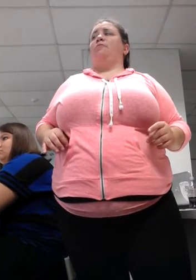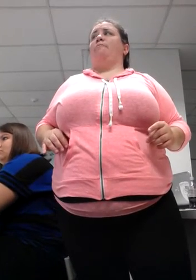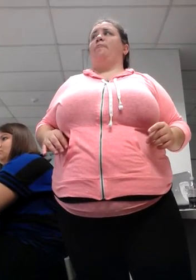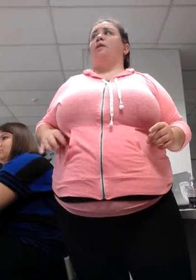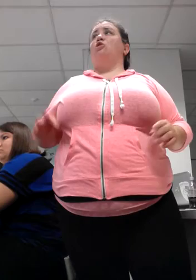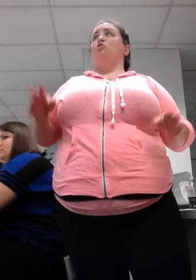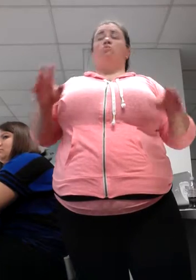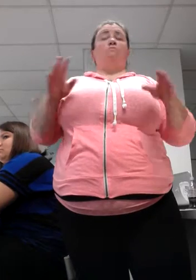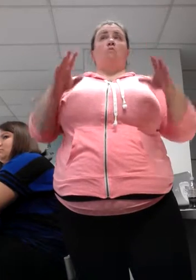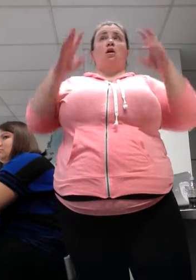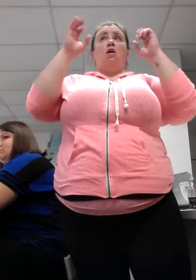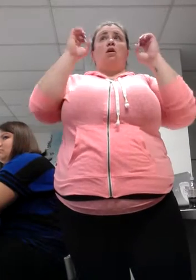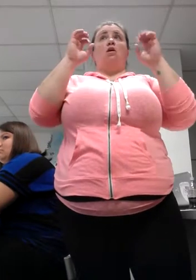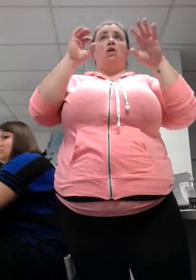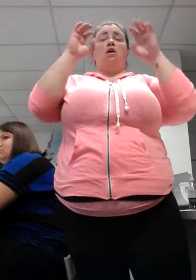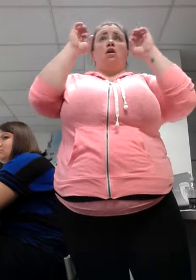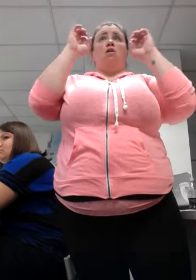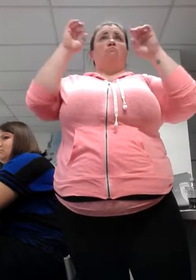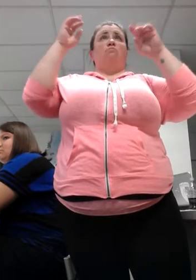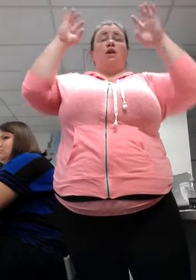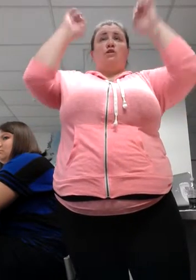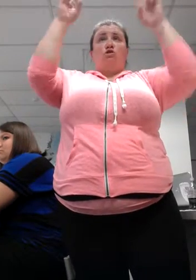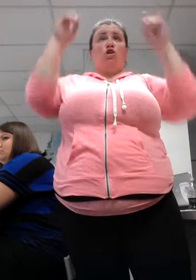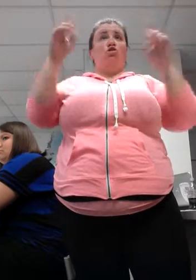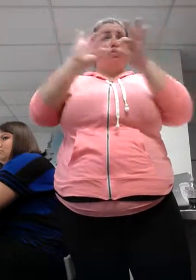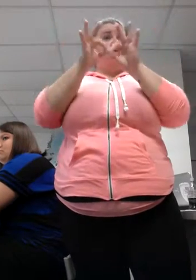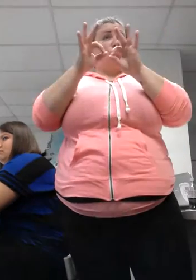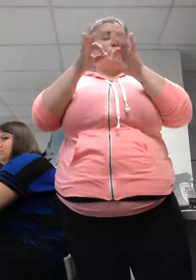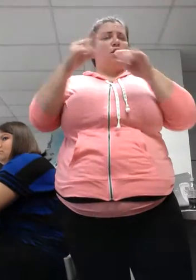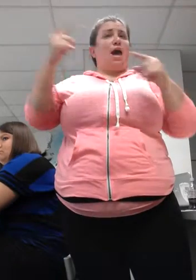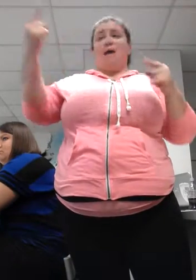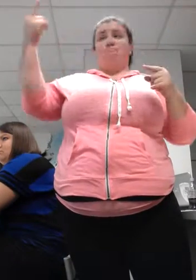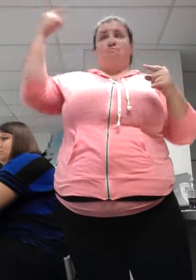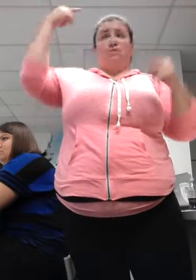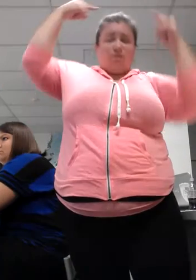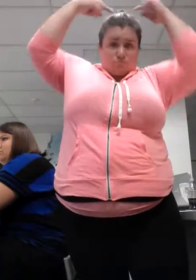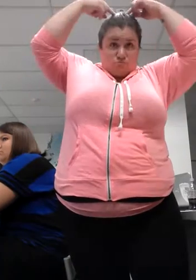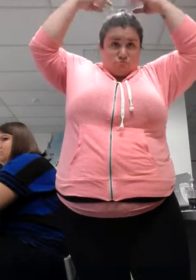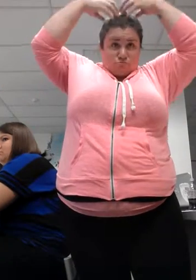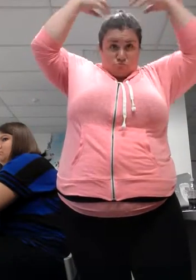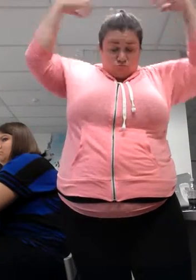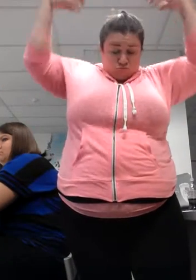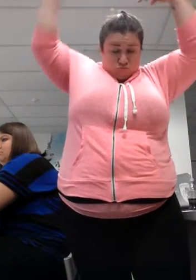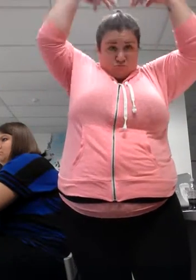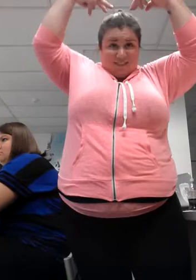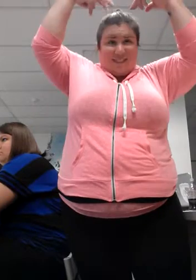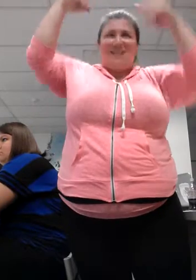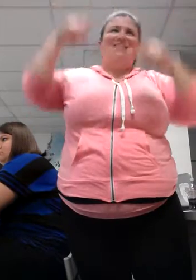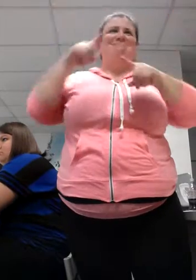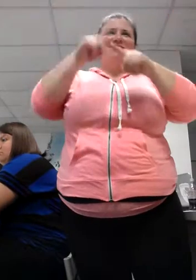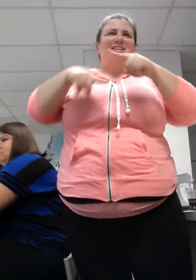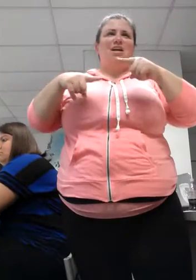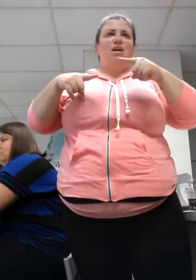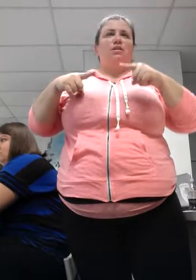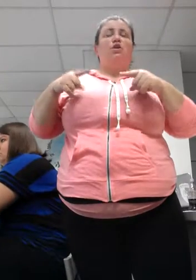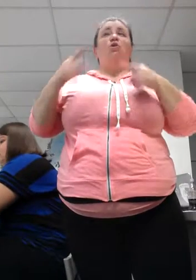of your brain. So I may look and say, that was the wrong sign. You have to tell me what was happening in that moment.